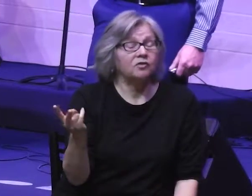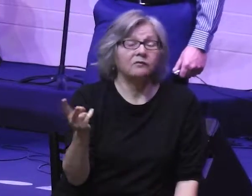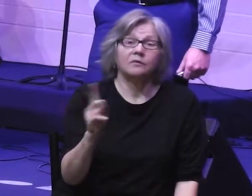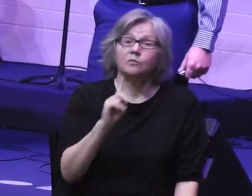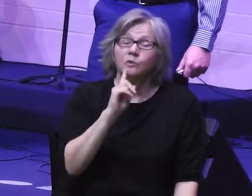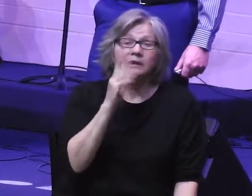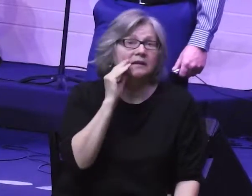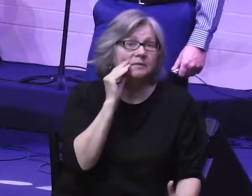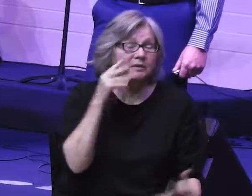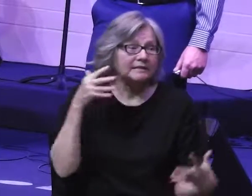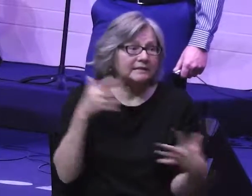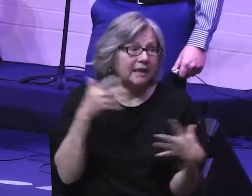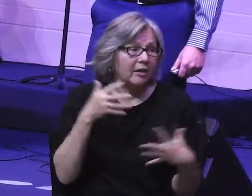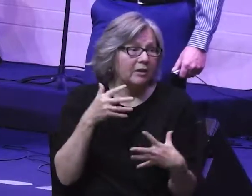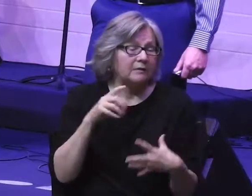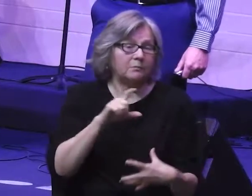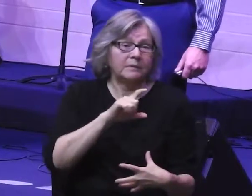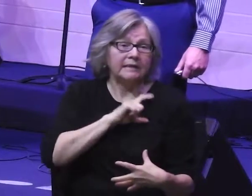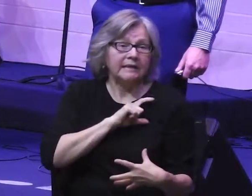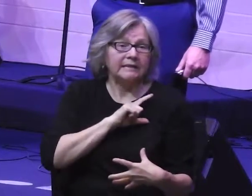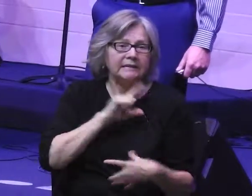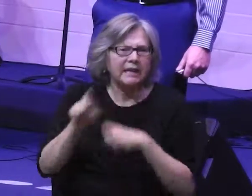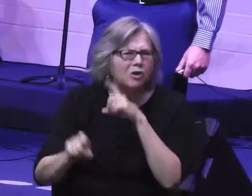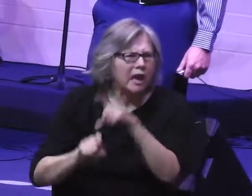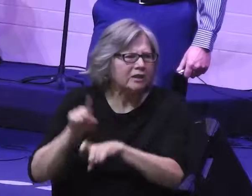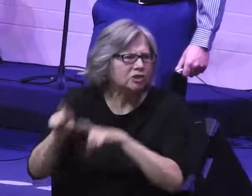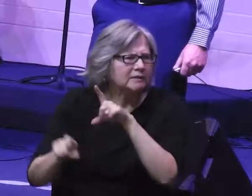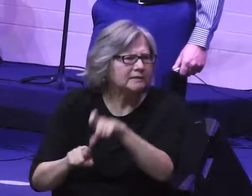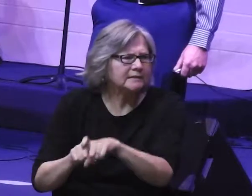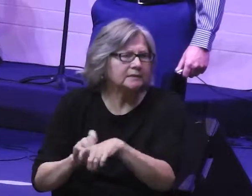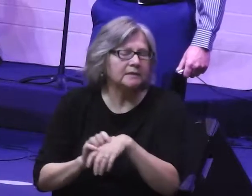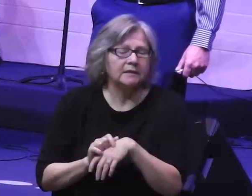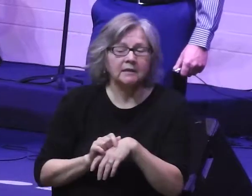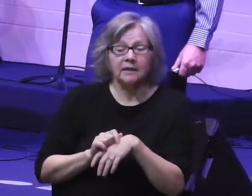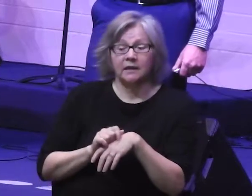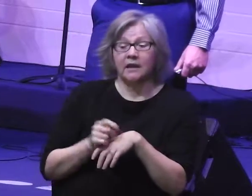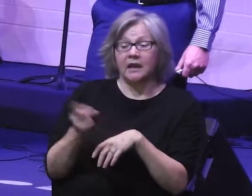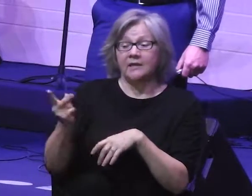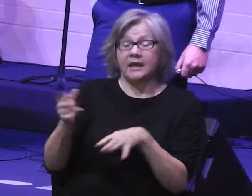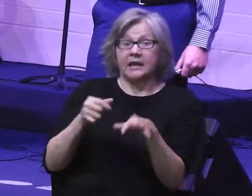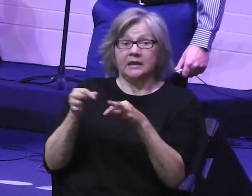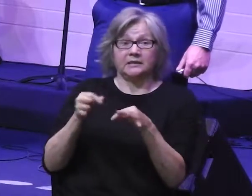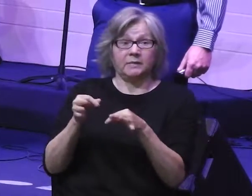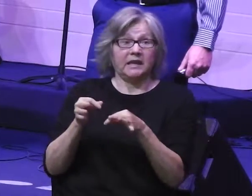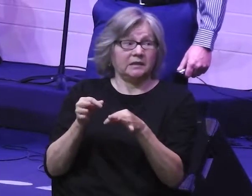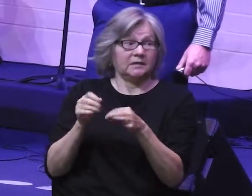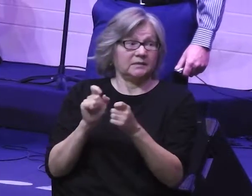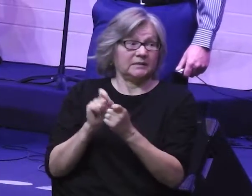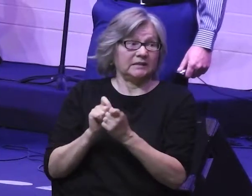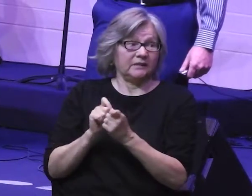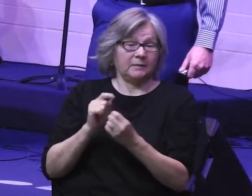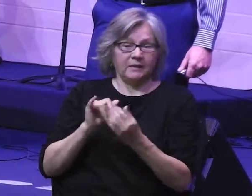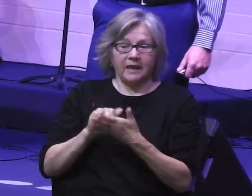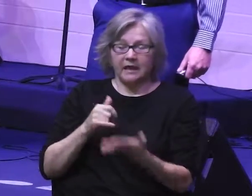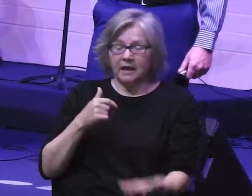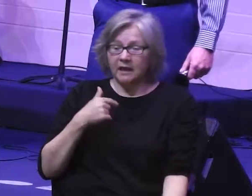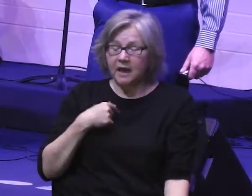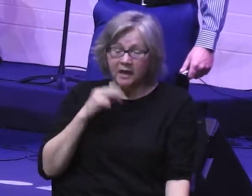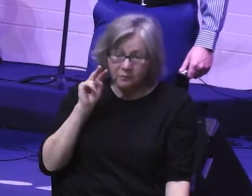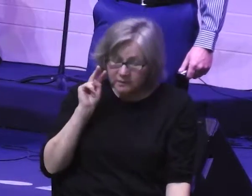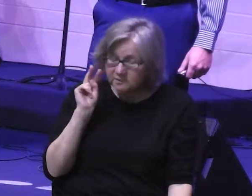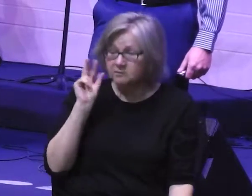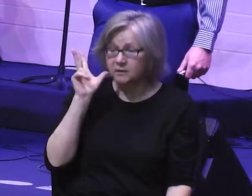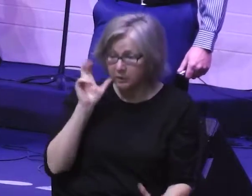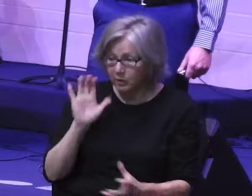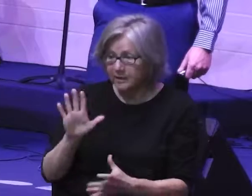some really scary police interrogations. And they gave us the details. And I thought to myself, I'd have been crying